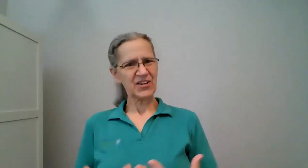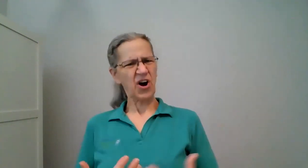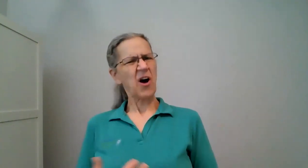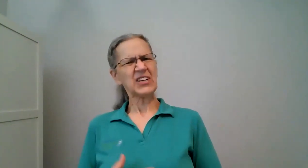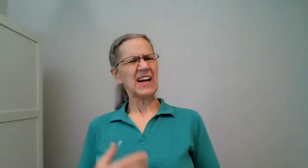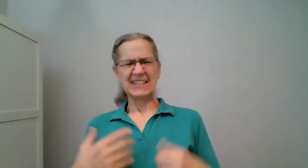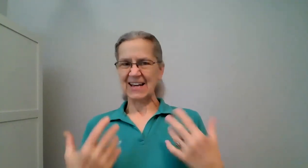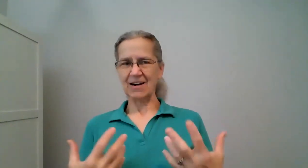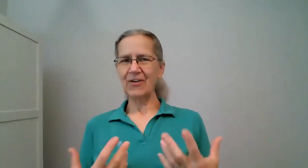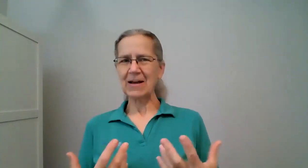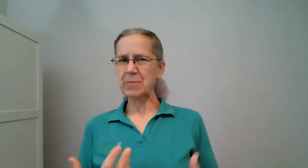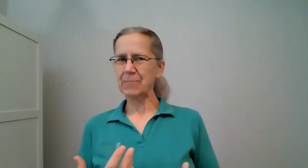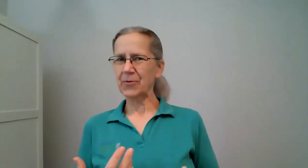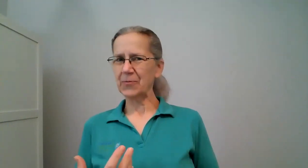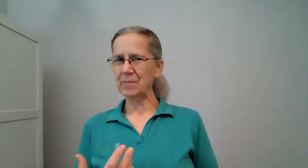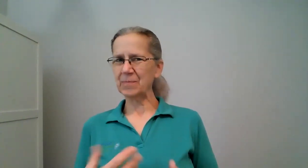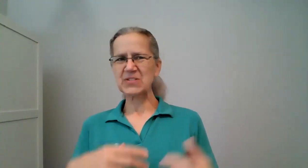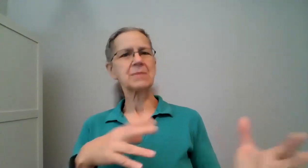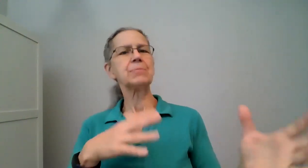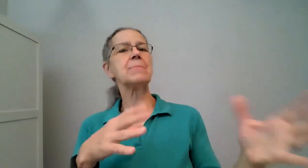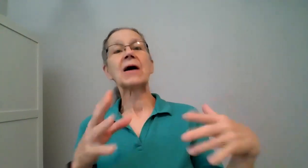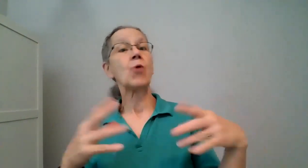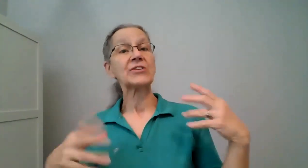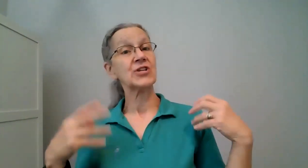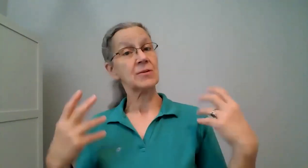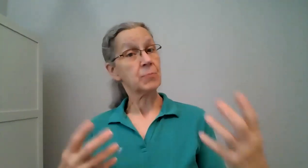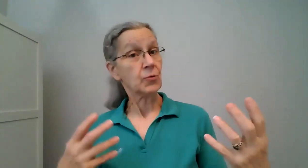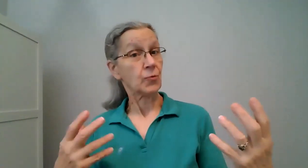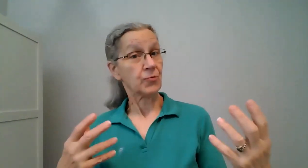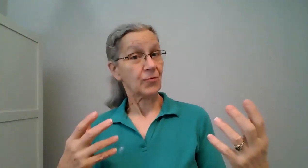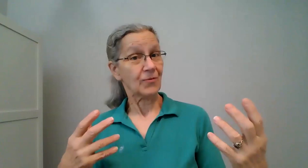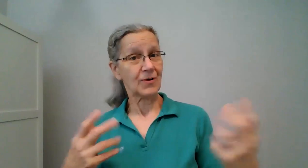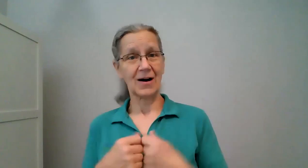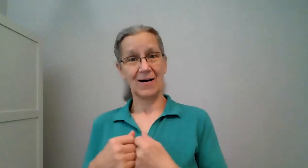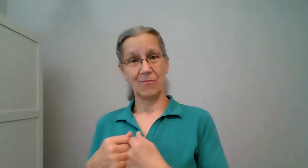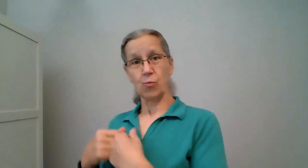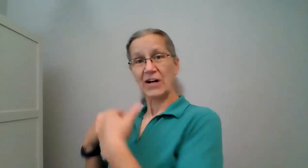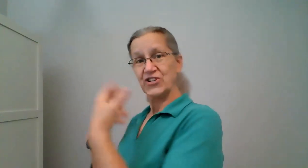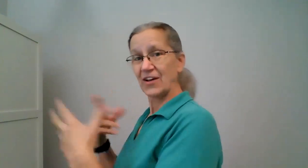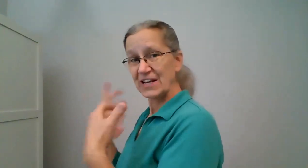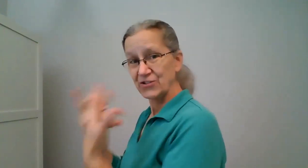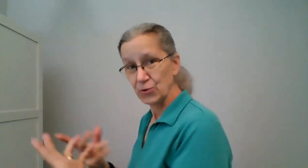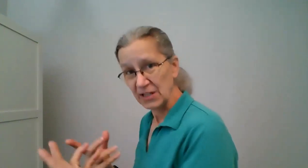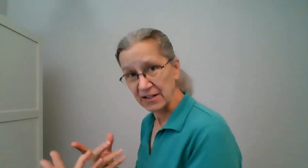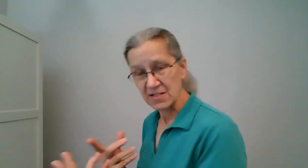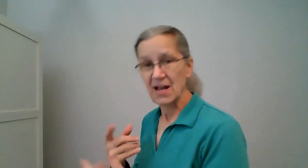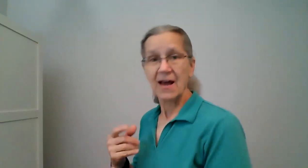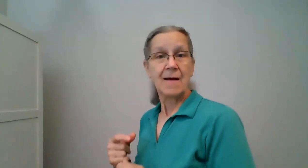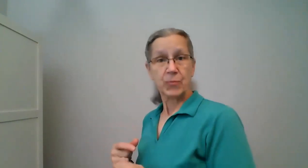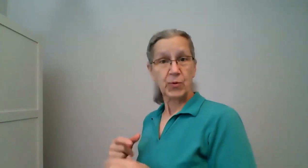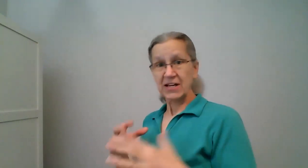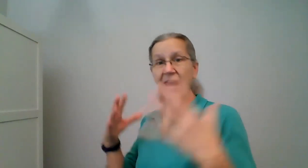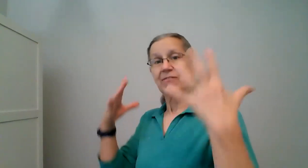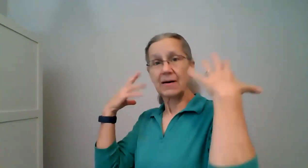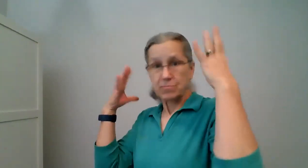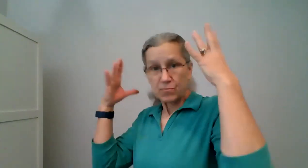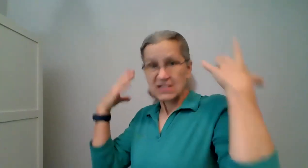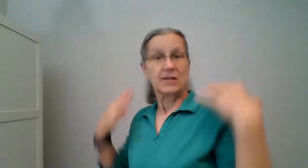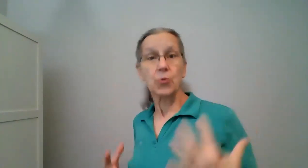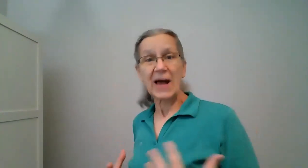can often identify people simply by watching them move watch how they do things we could have a silhouette